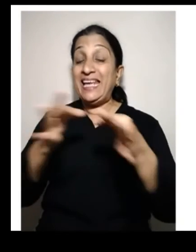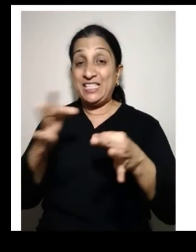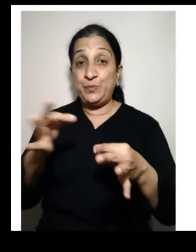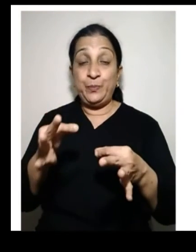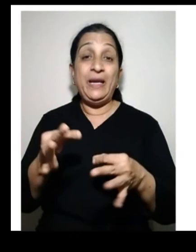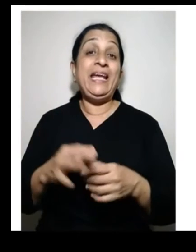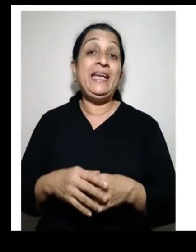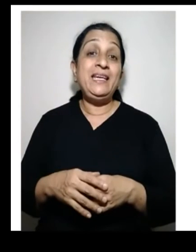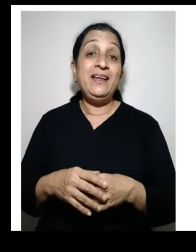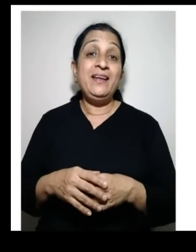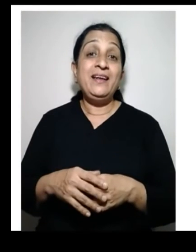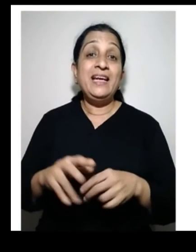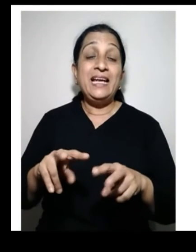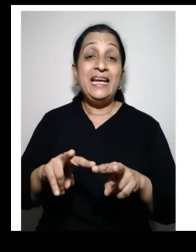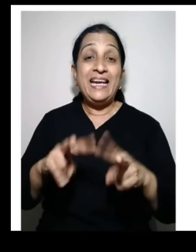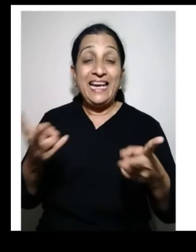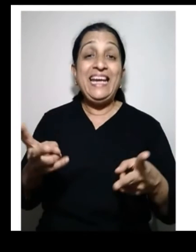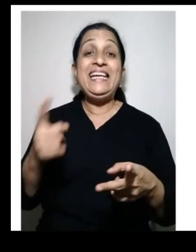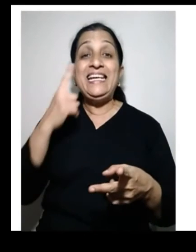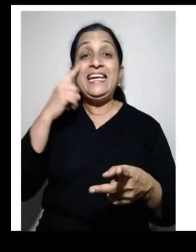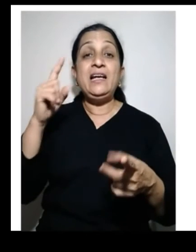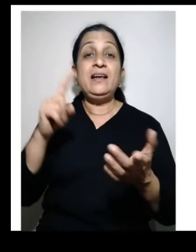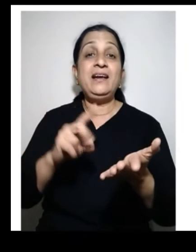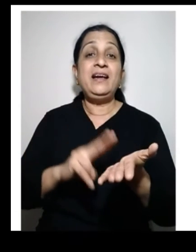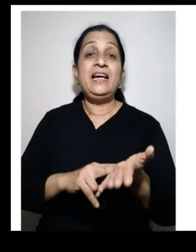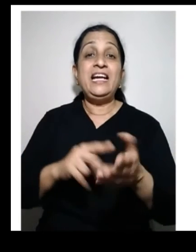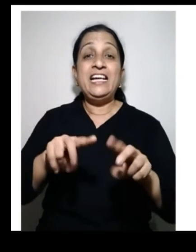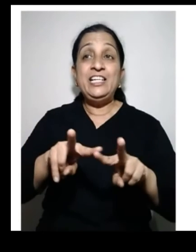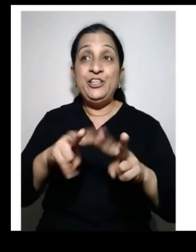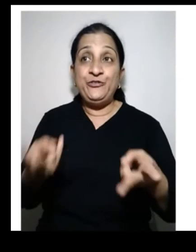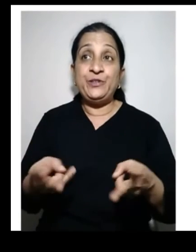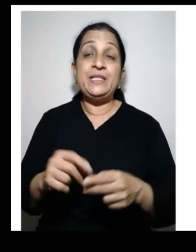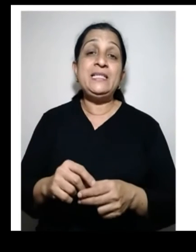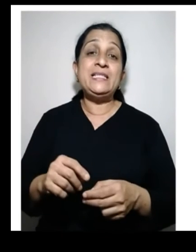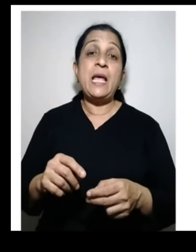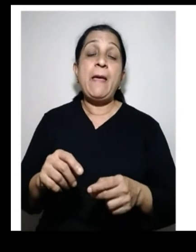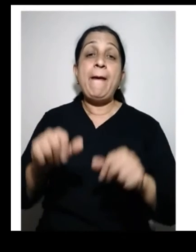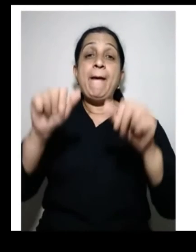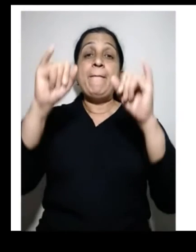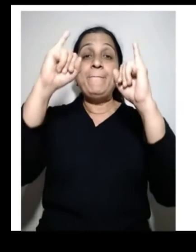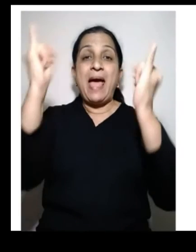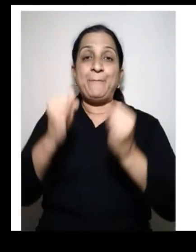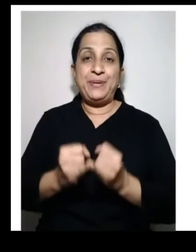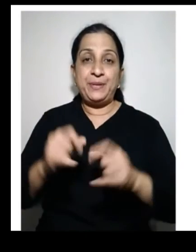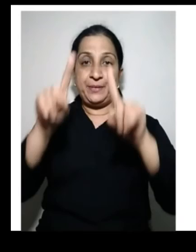Question 7. Explain indifference map